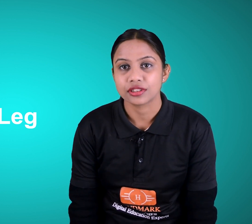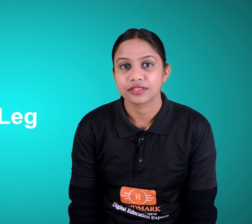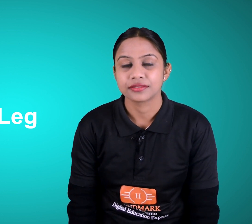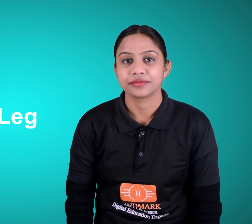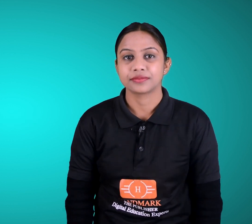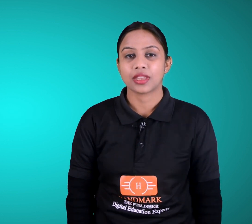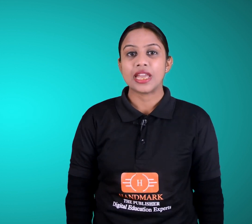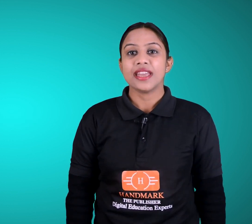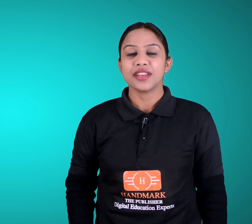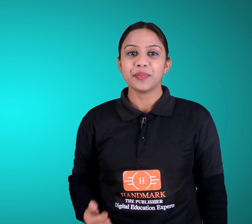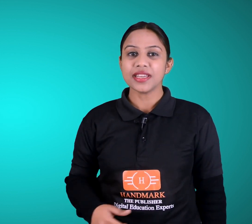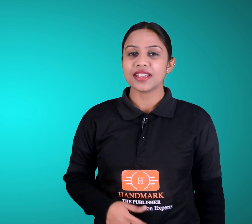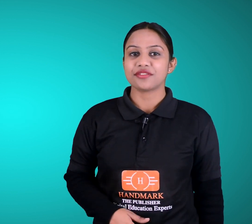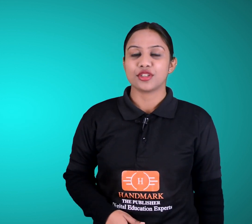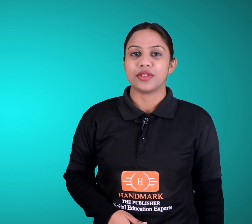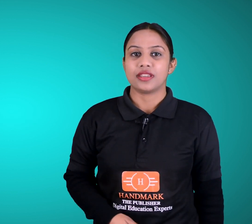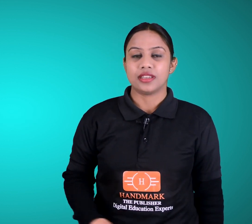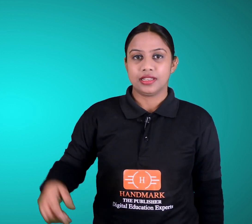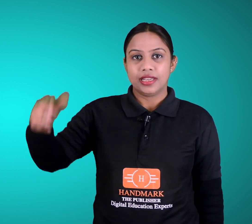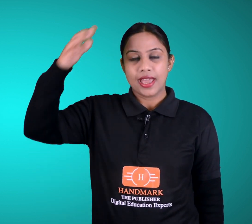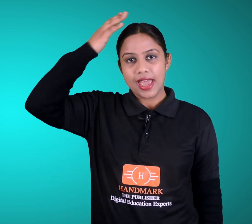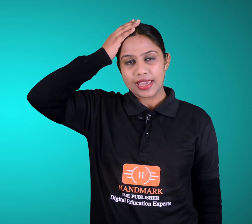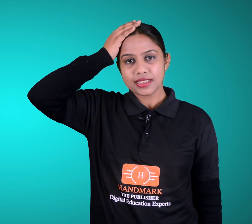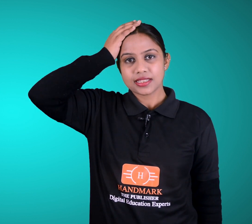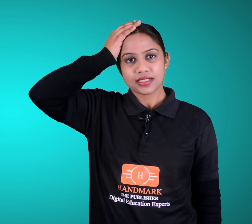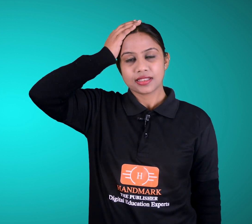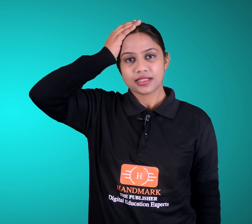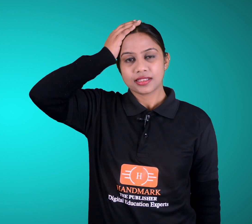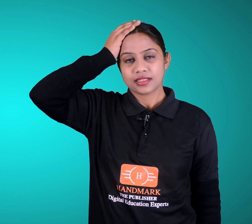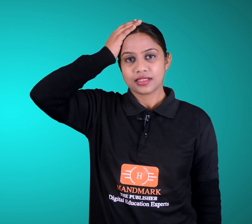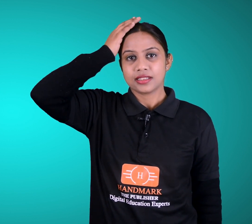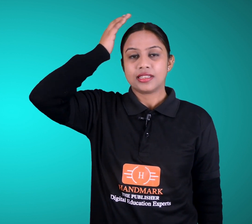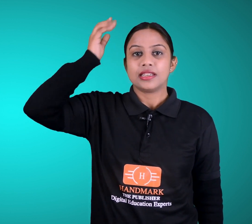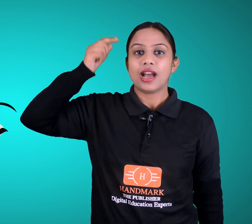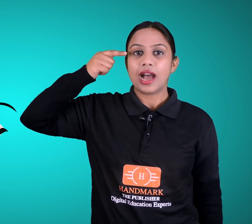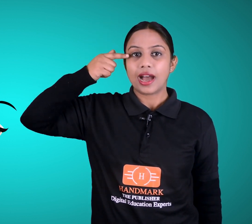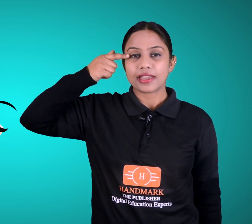repeat after me head eyes